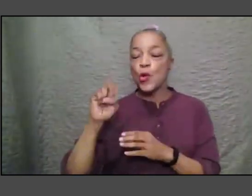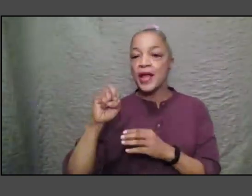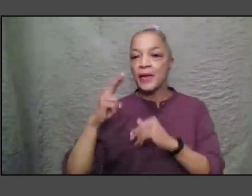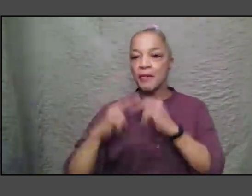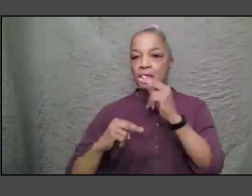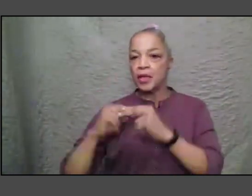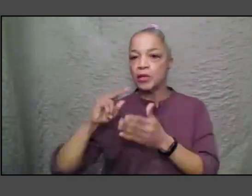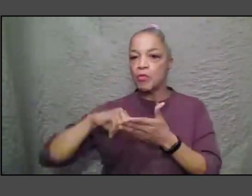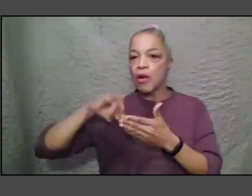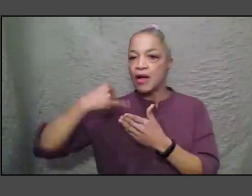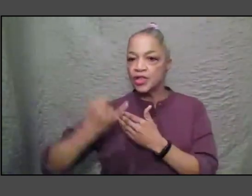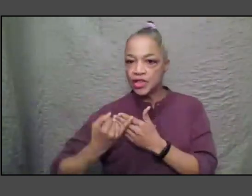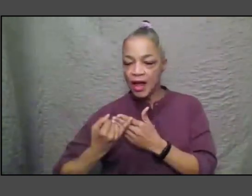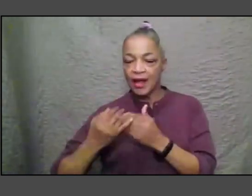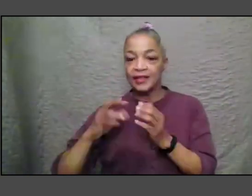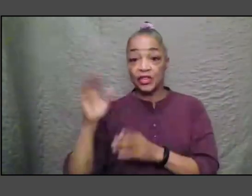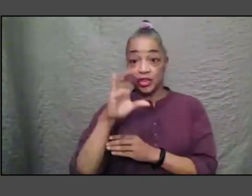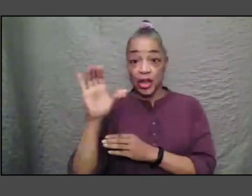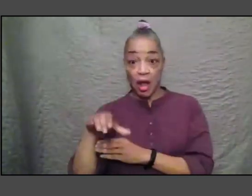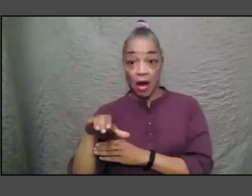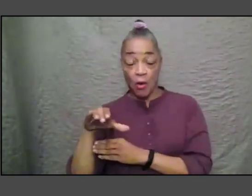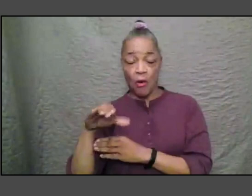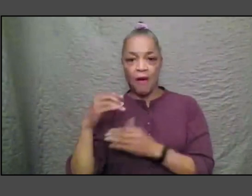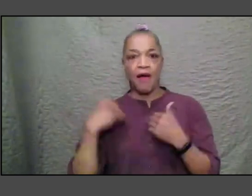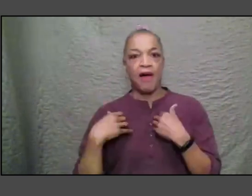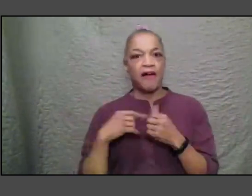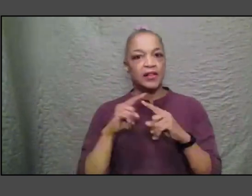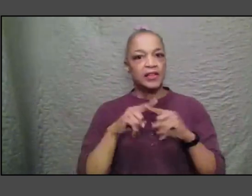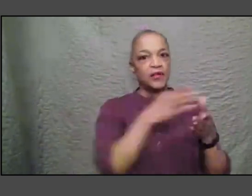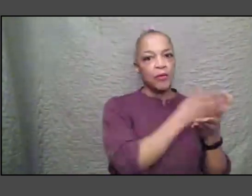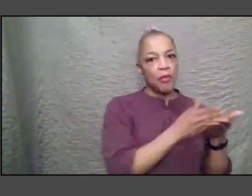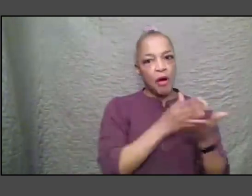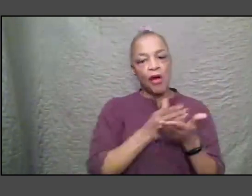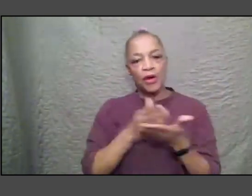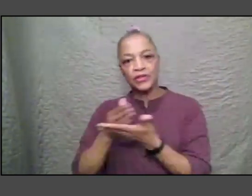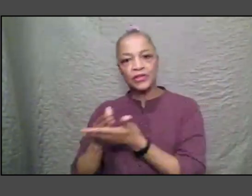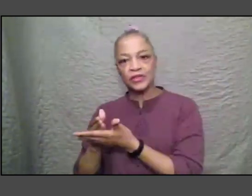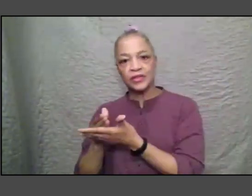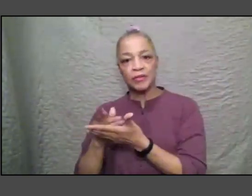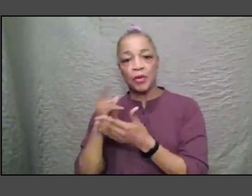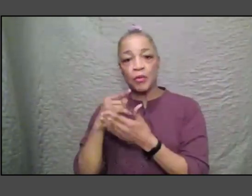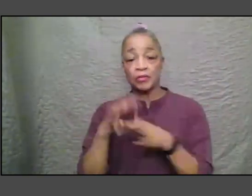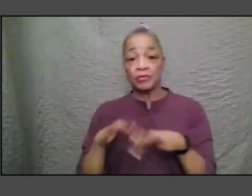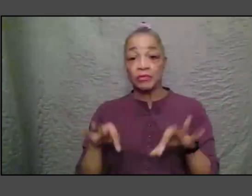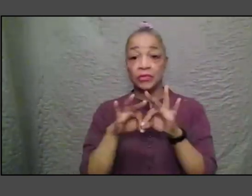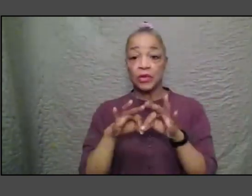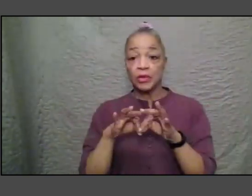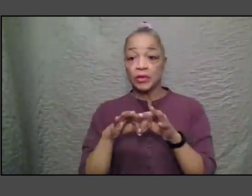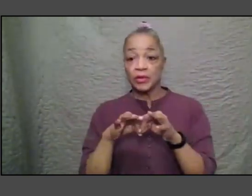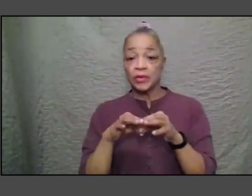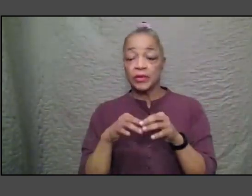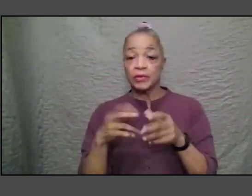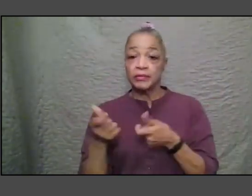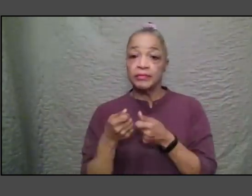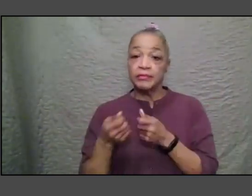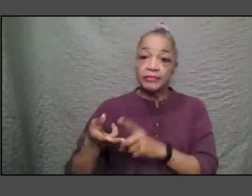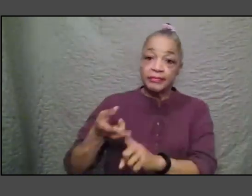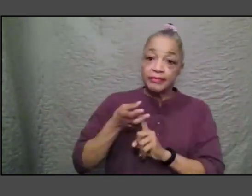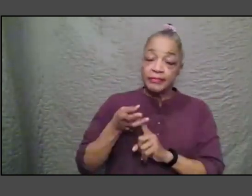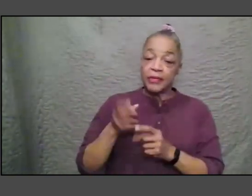chicago it has many different pieces to it but one is bringing in uh artists and writers to work with